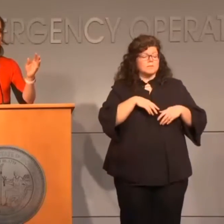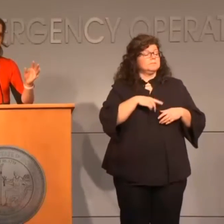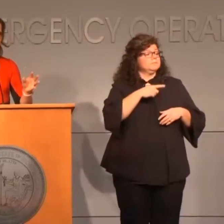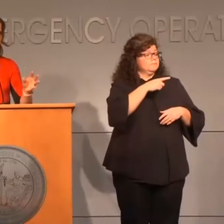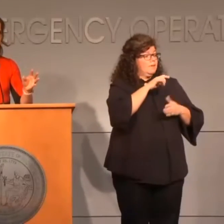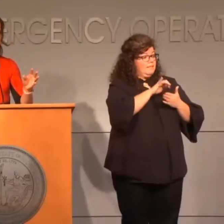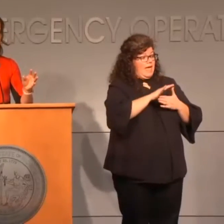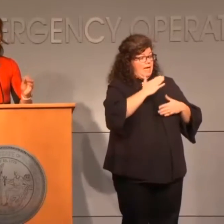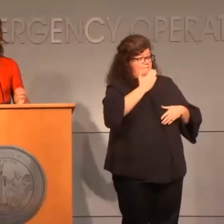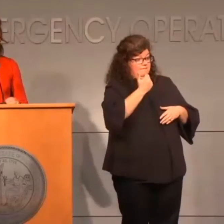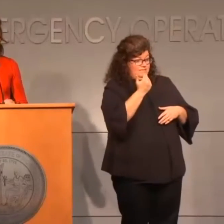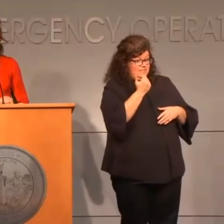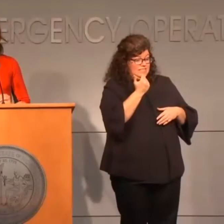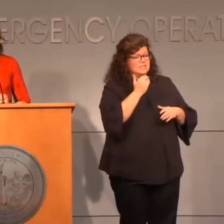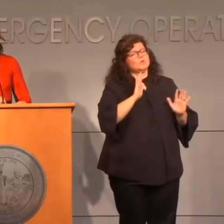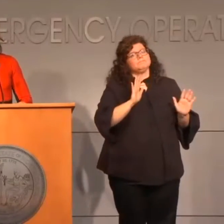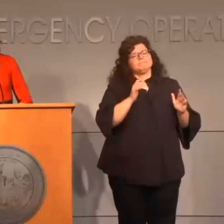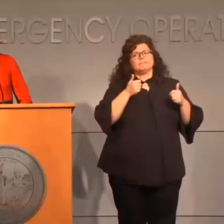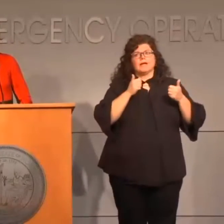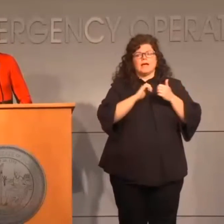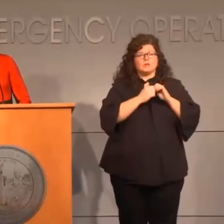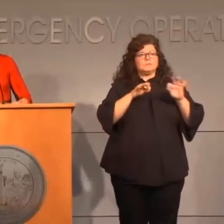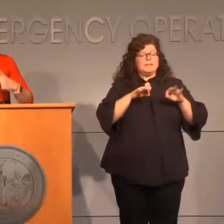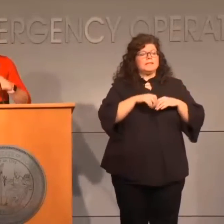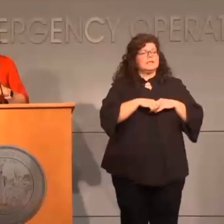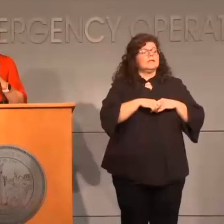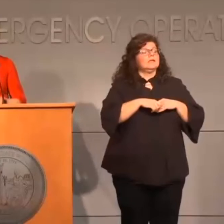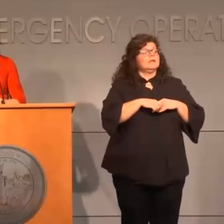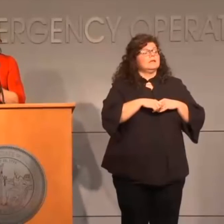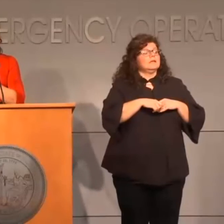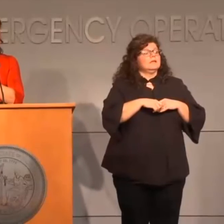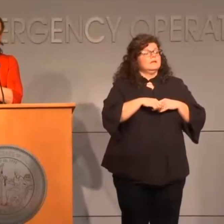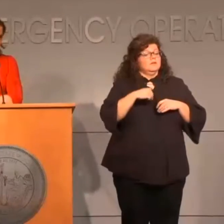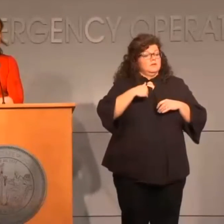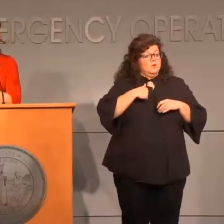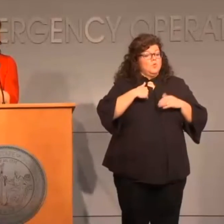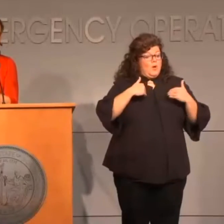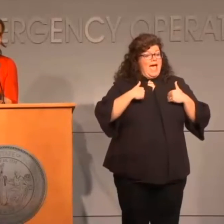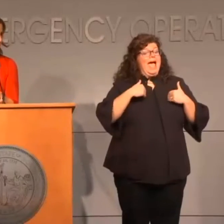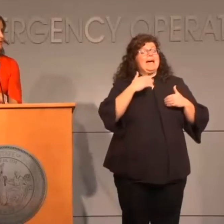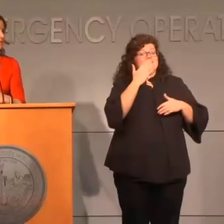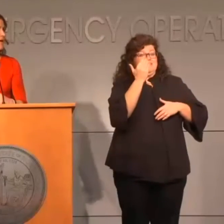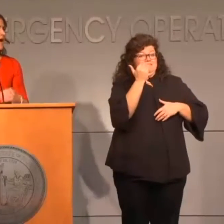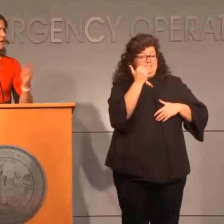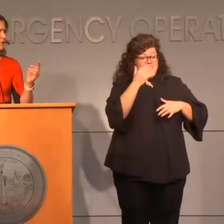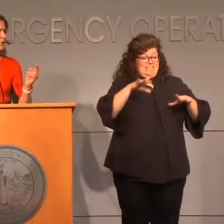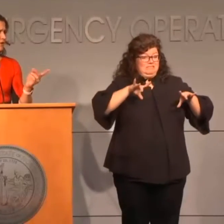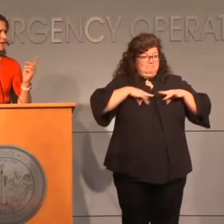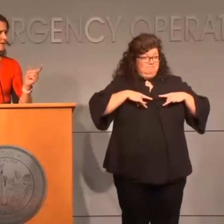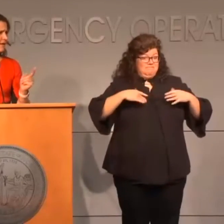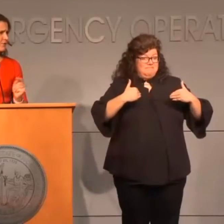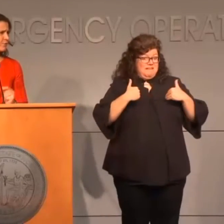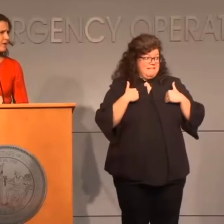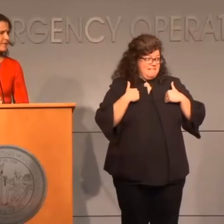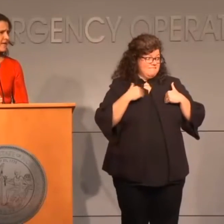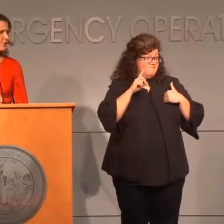reflect – the 15 of our numbers reflect the 15 from the Duke. I don't know the other ones that